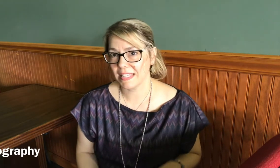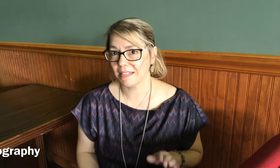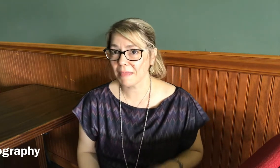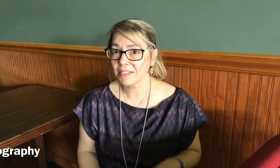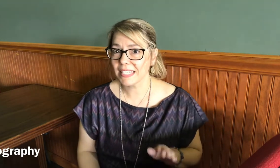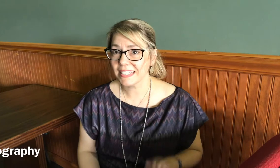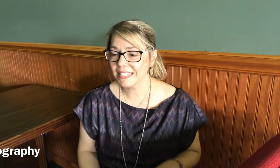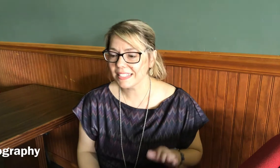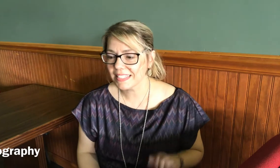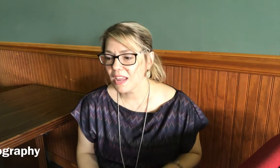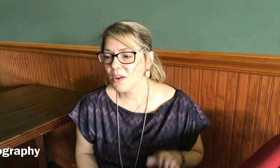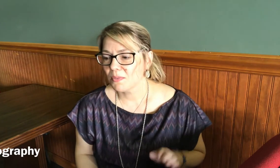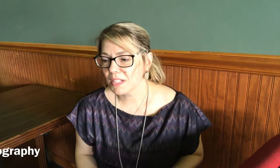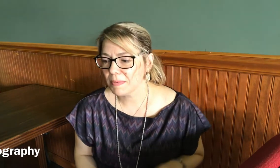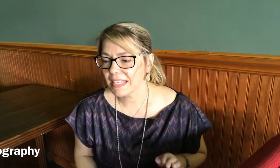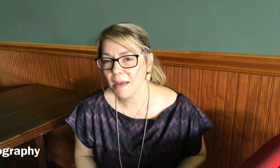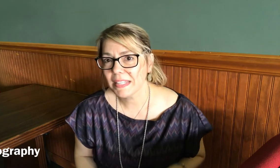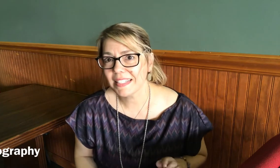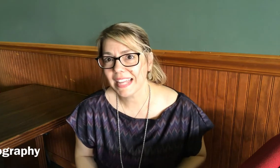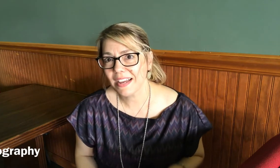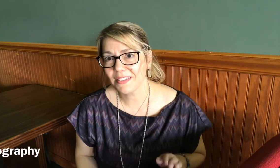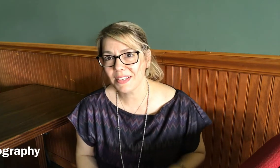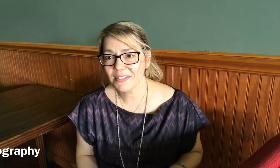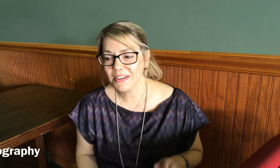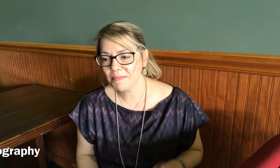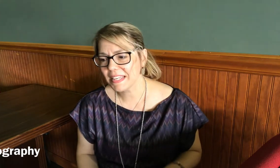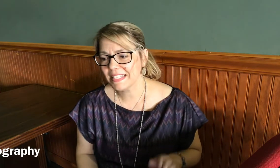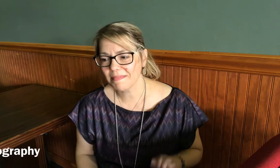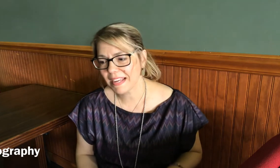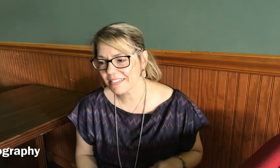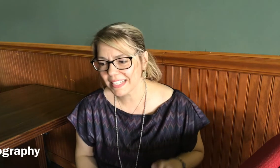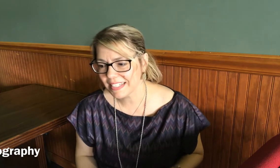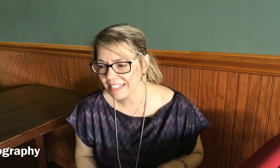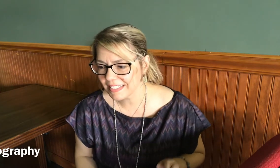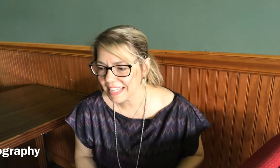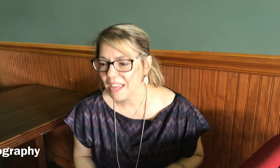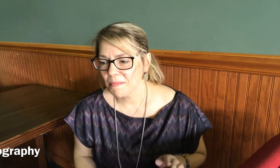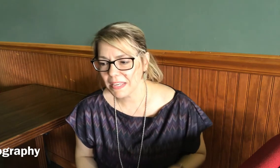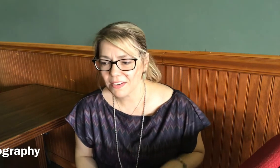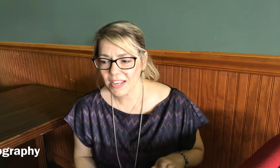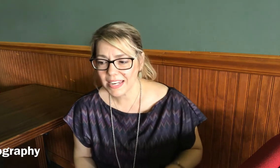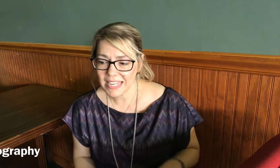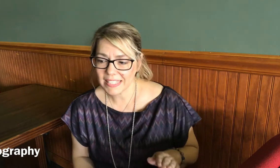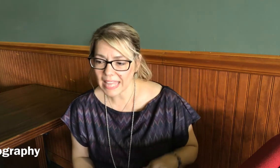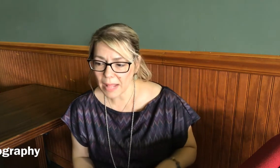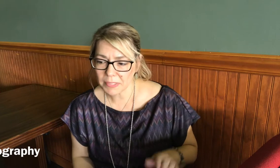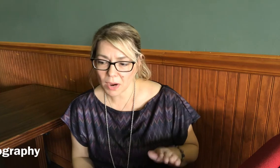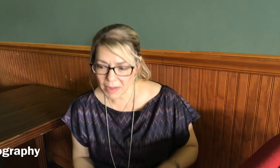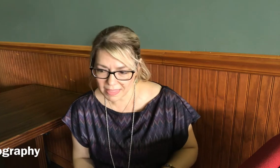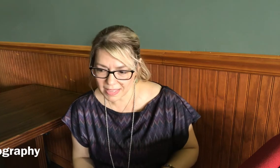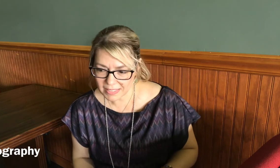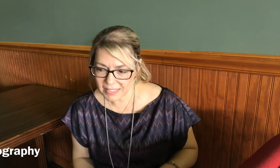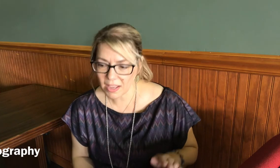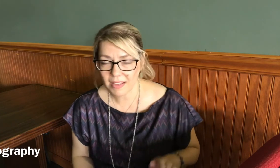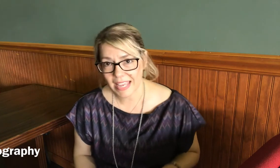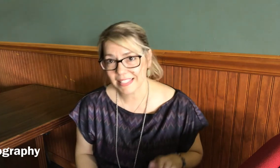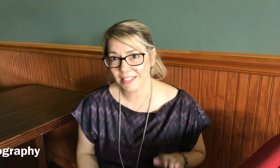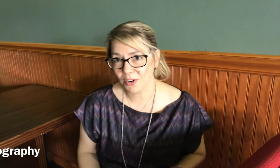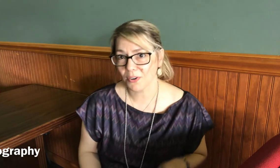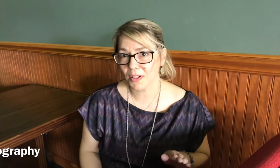mountains we'll be coming down the European European mountains Pyrenees Alps Carpathians Caucasus Ural